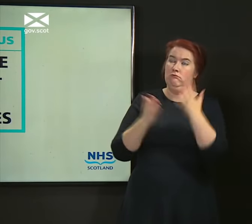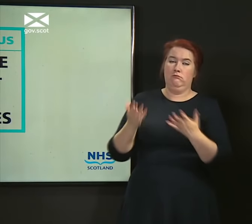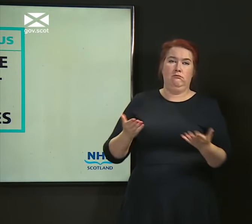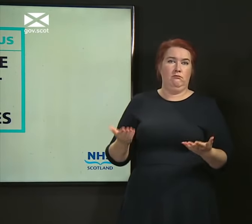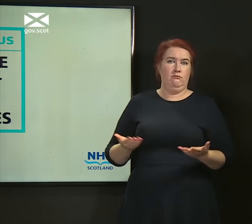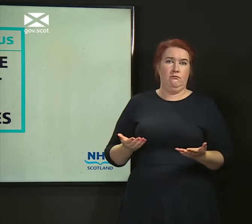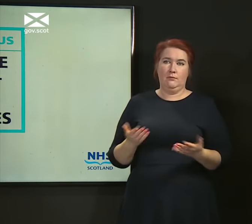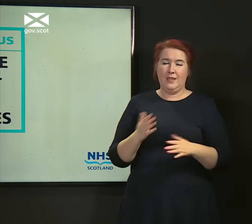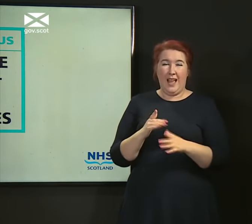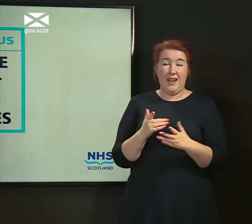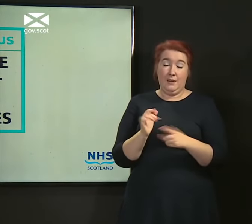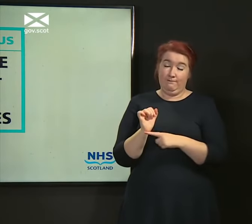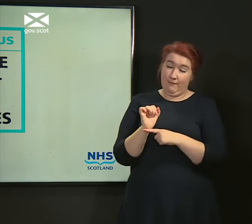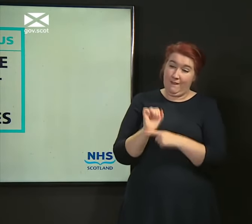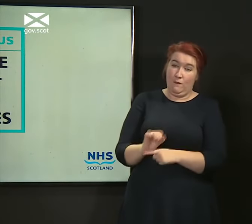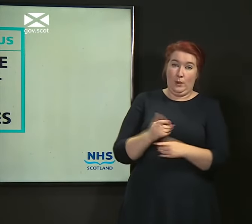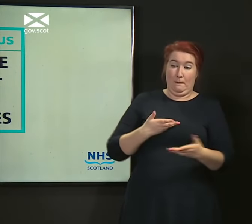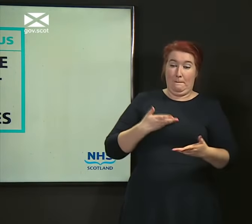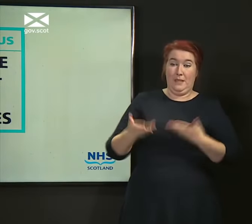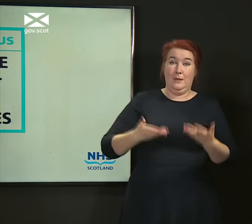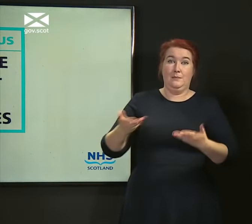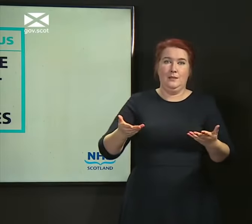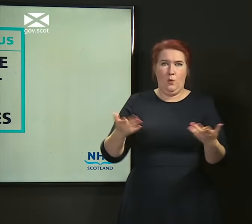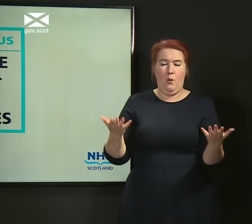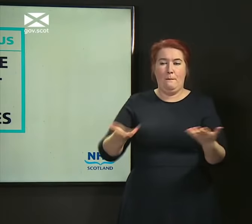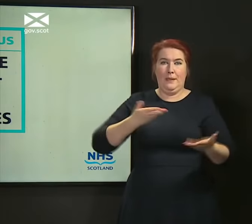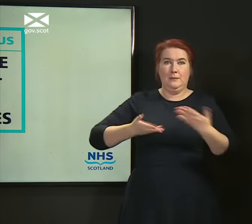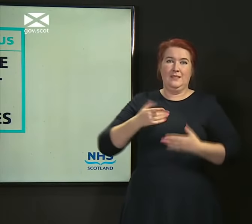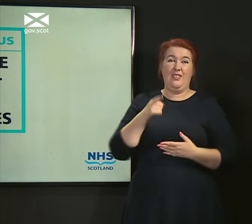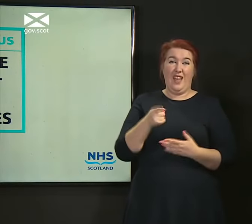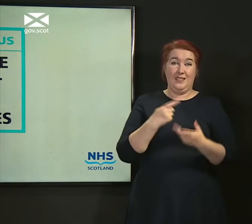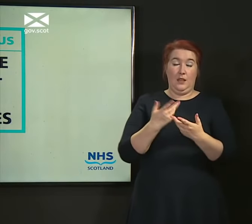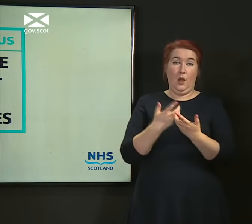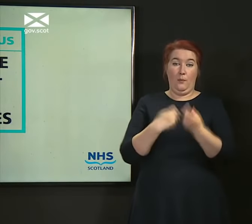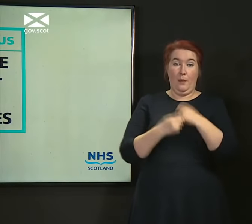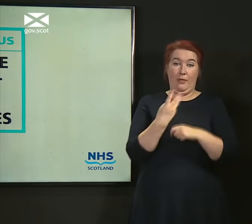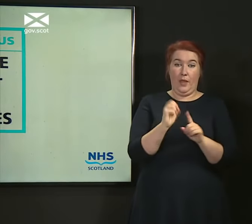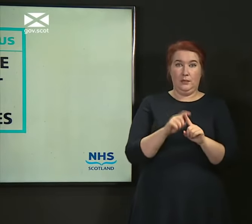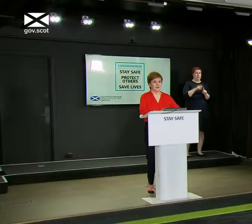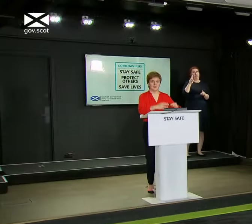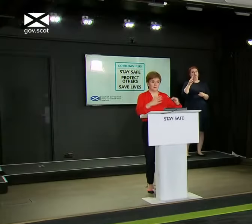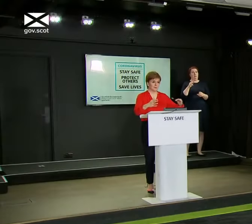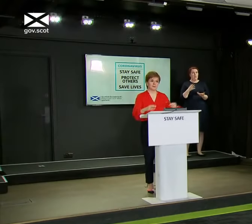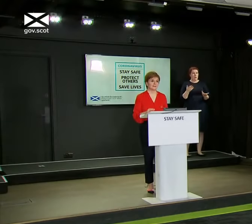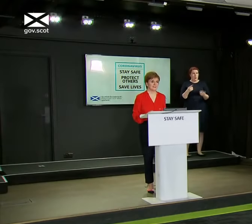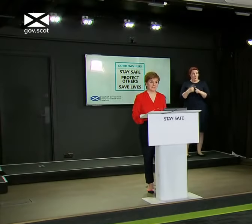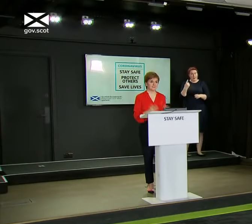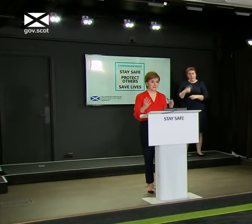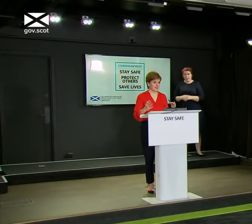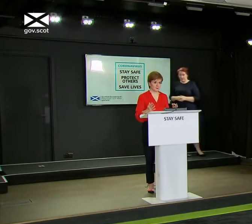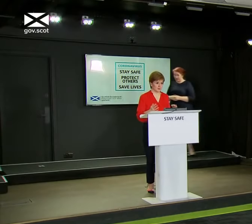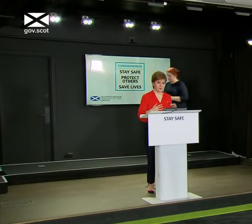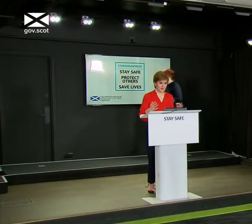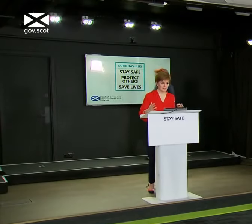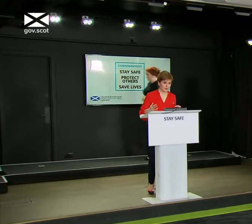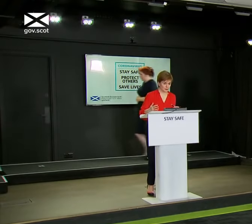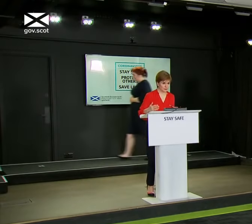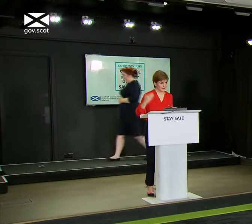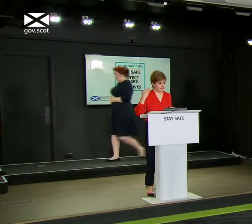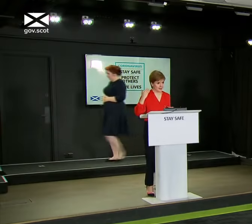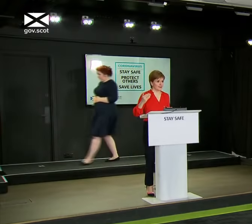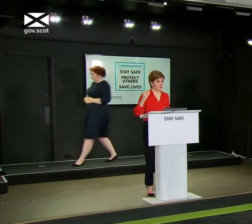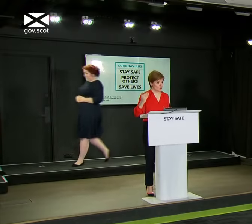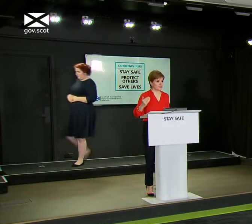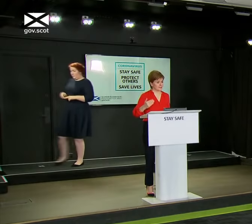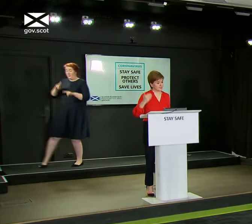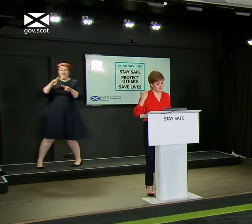the virus getting chains of transmission. That's how it goes from 30 to 300 so fast. My plea is take facts with you wherever you